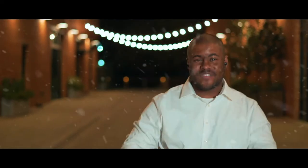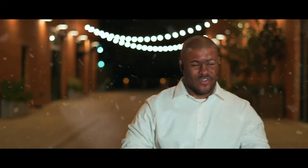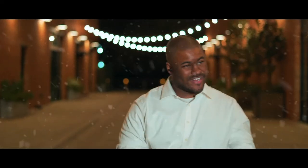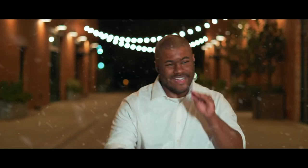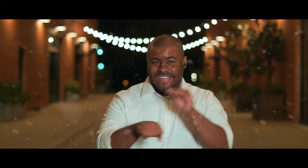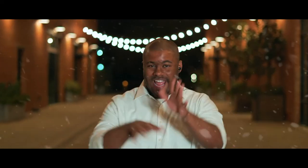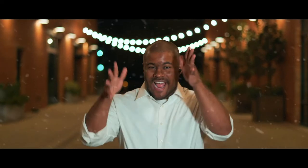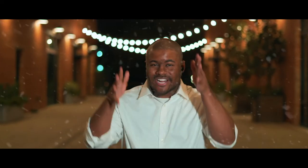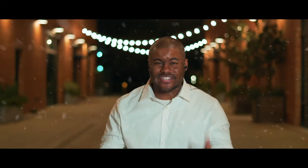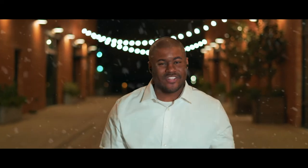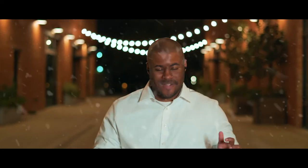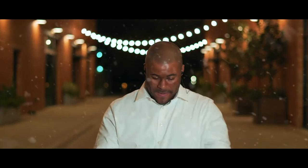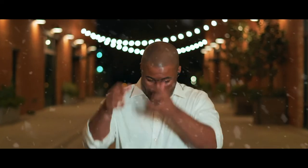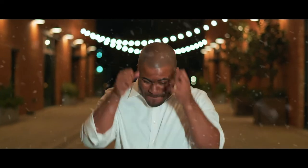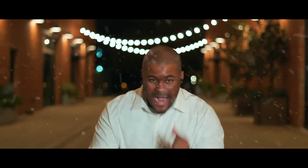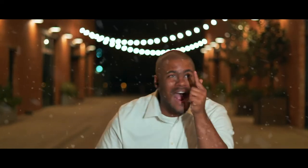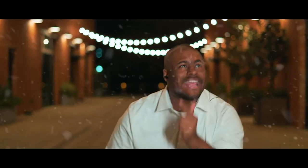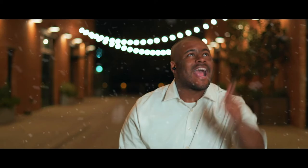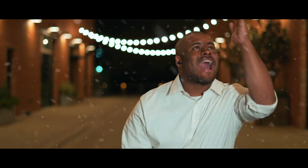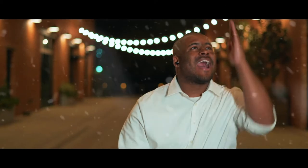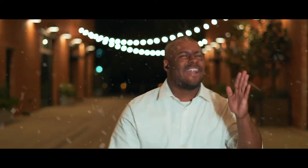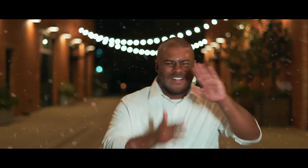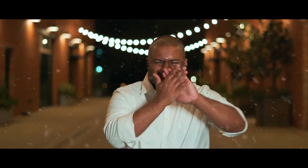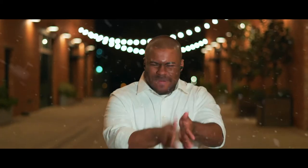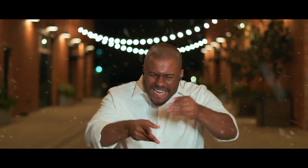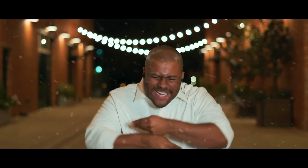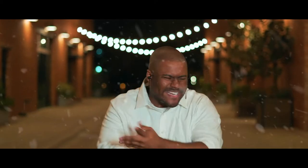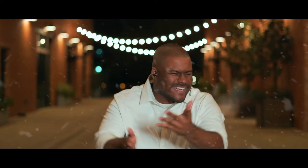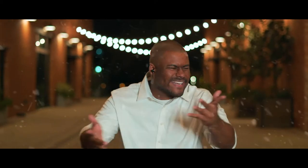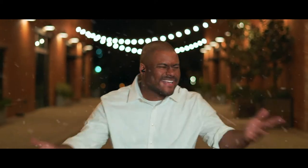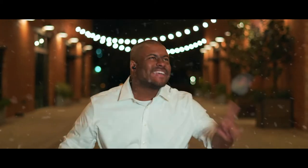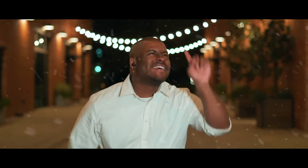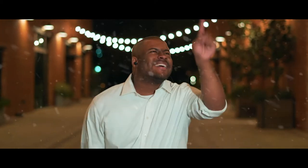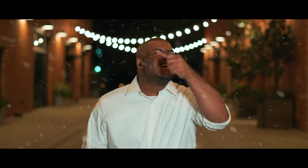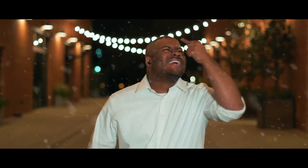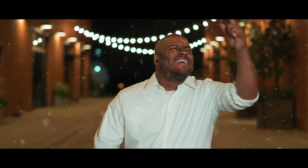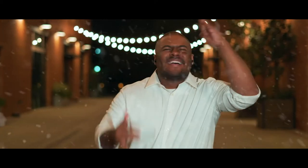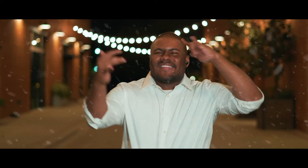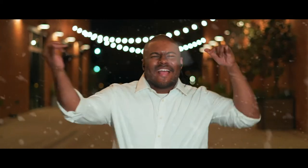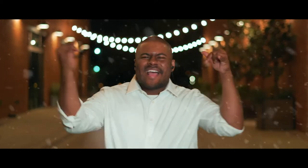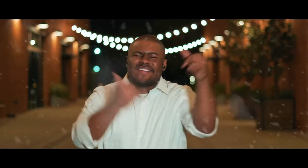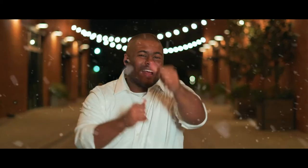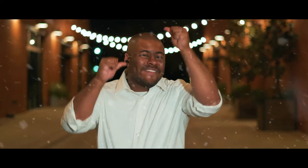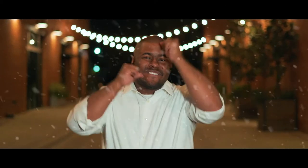Counselor, mighty God Prince of Peace Everlasting